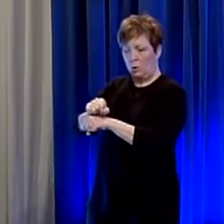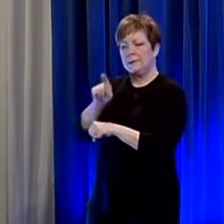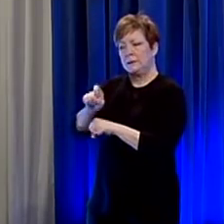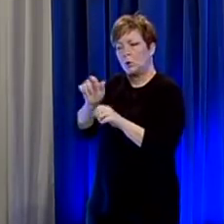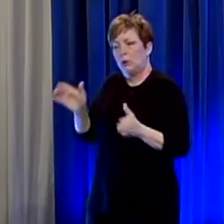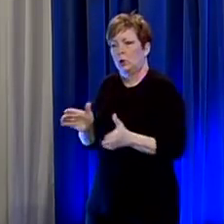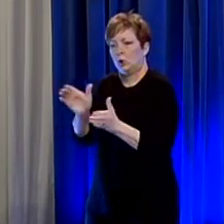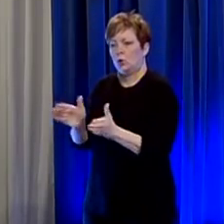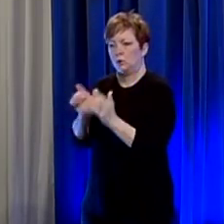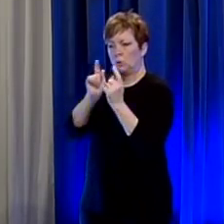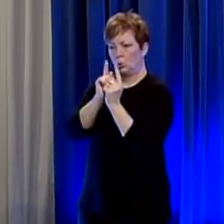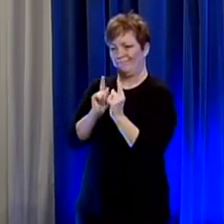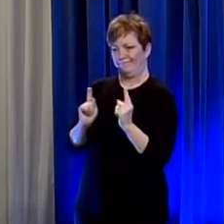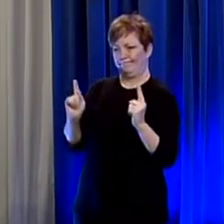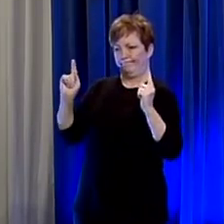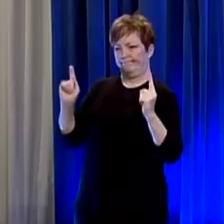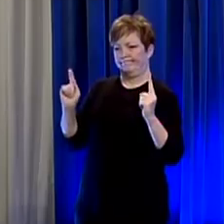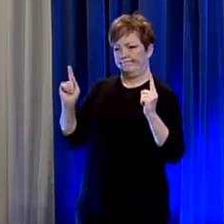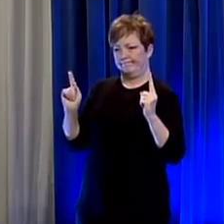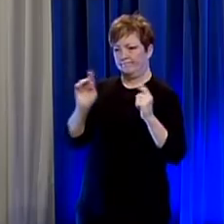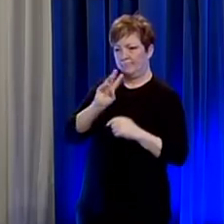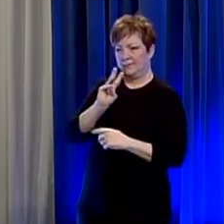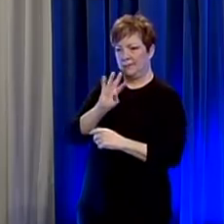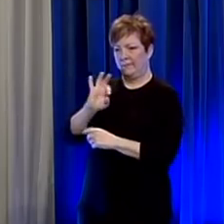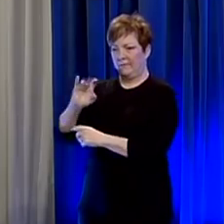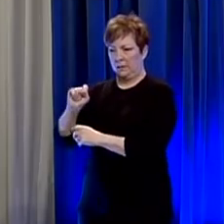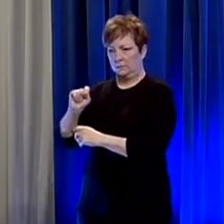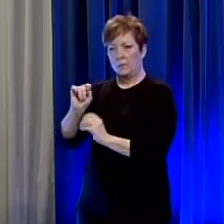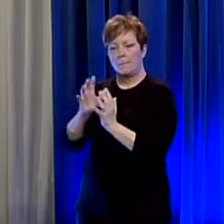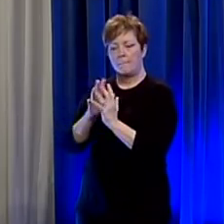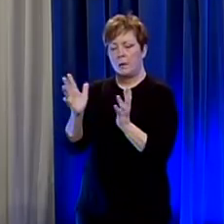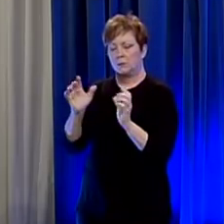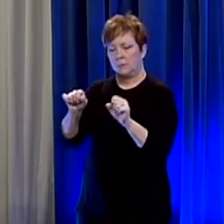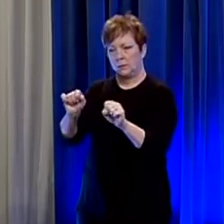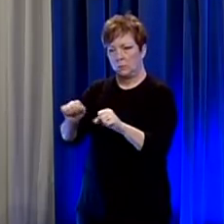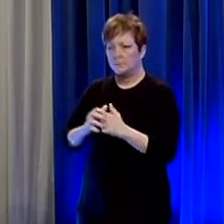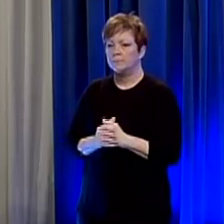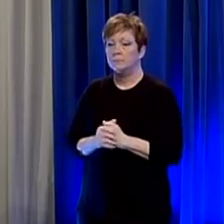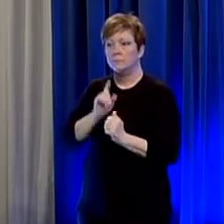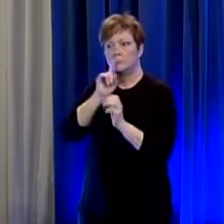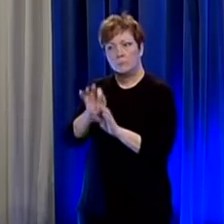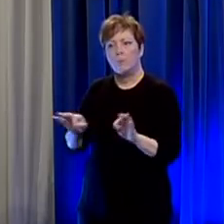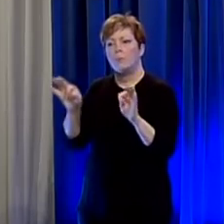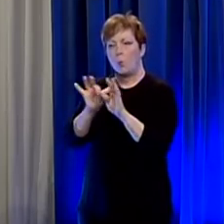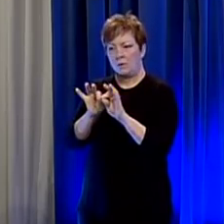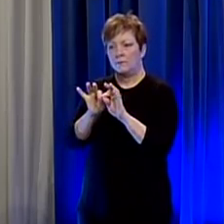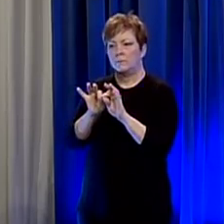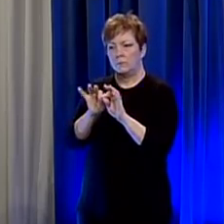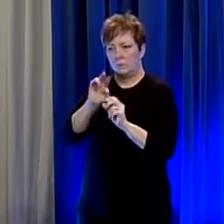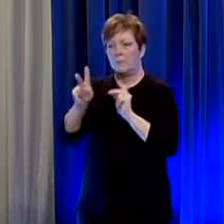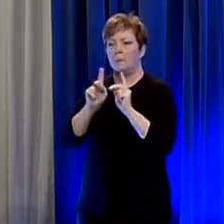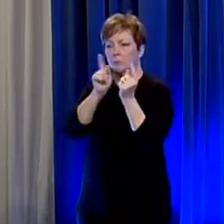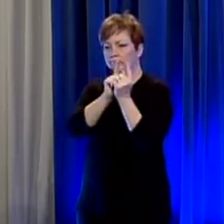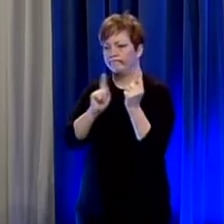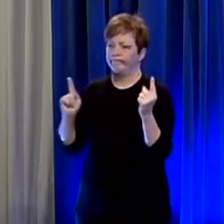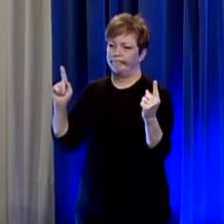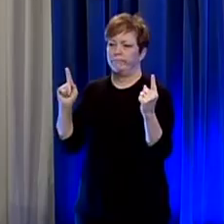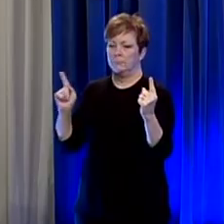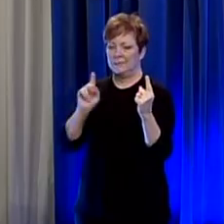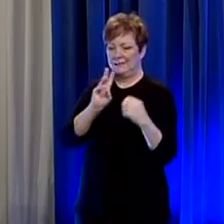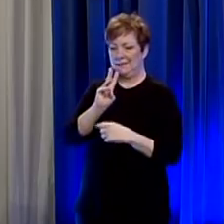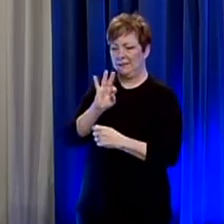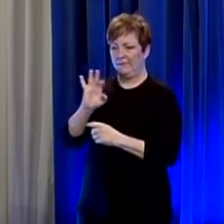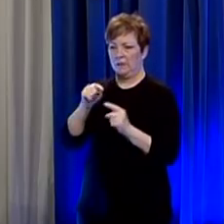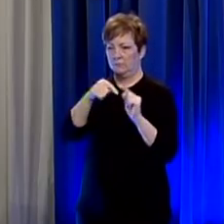social distancing as much as possible it's very important for people to stay six feet apart if there's any way